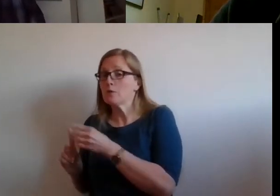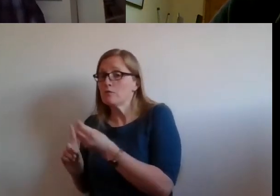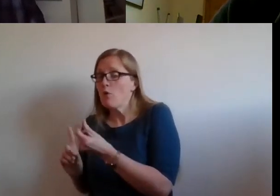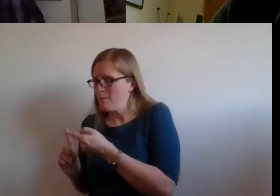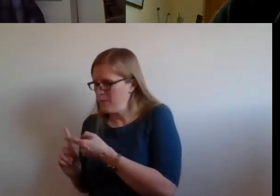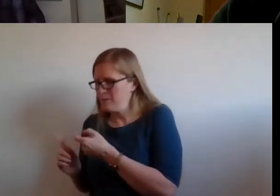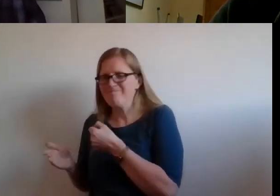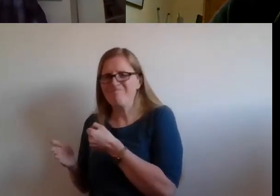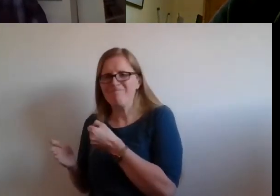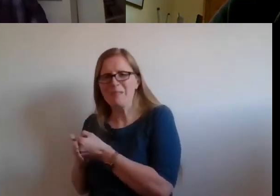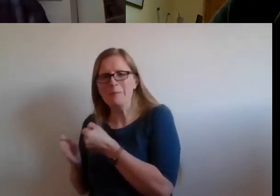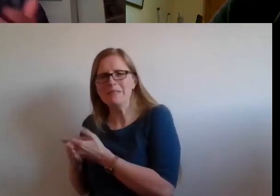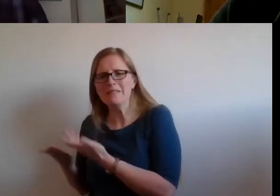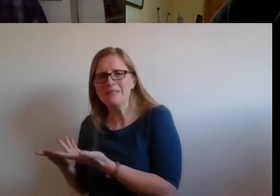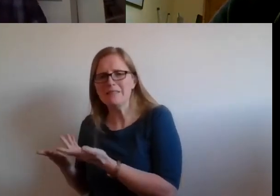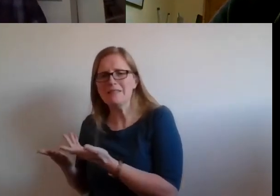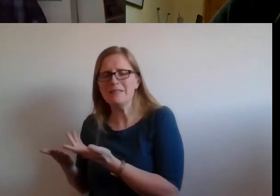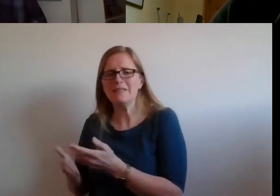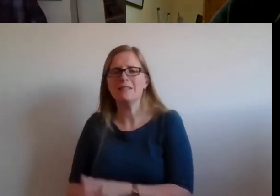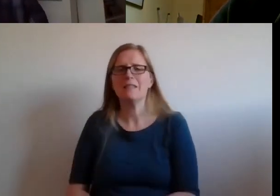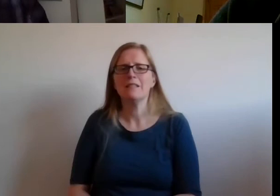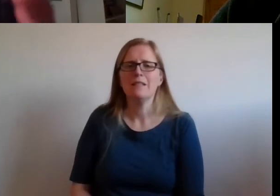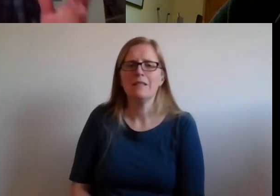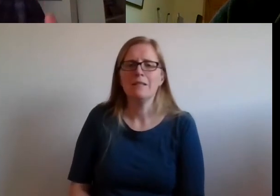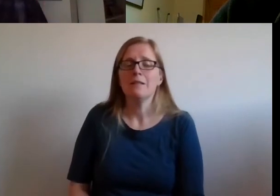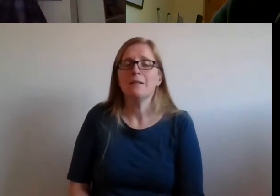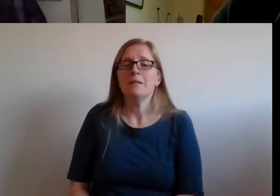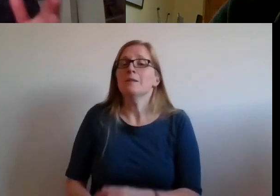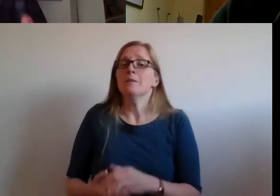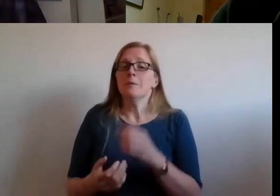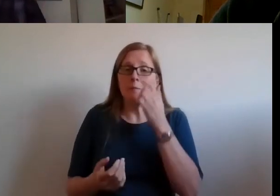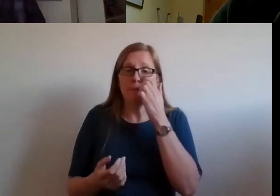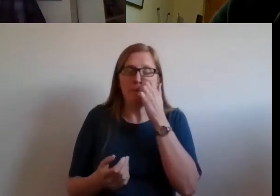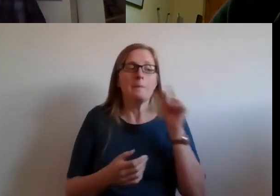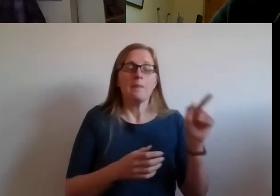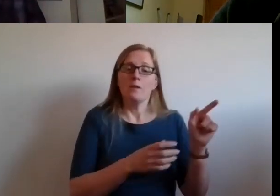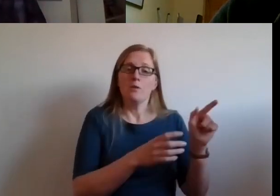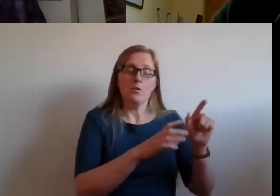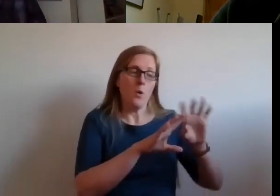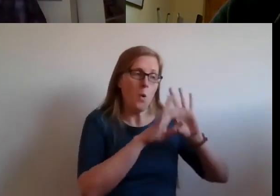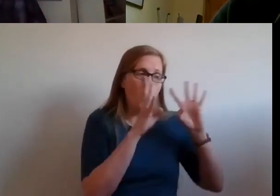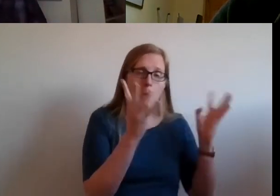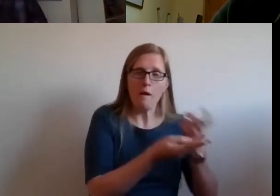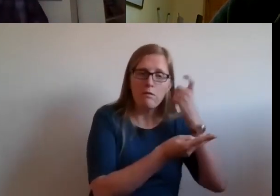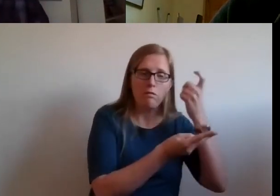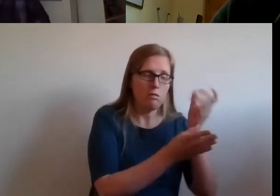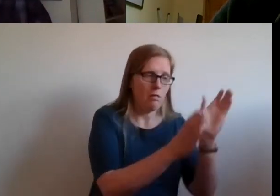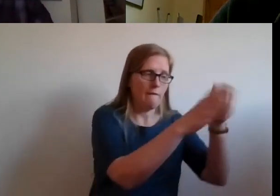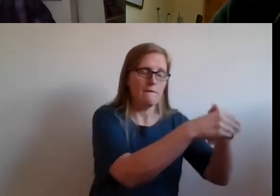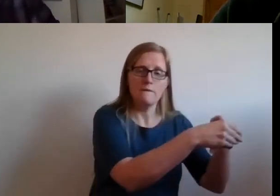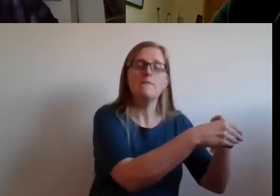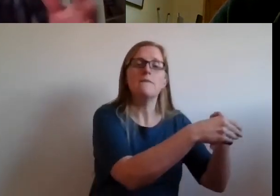the way in which it's been done. And the other benefit of incorporating the covenant as a whole is that you then